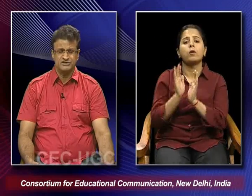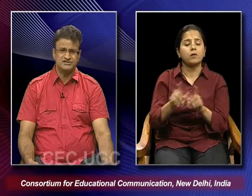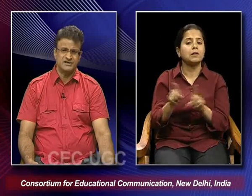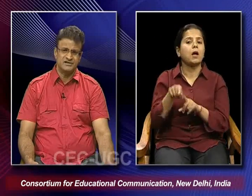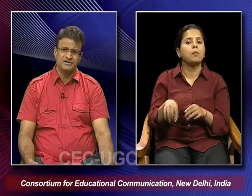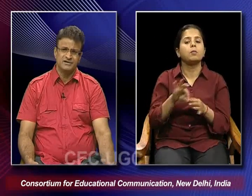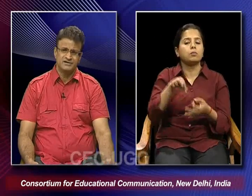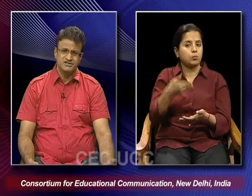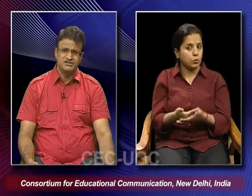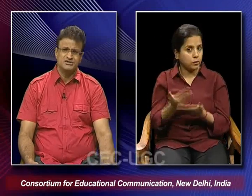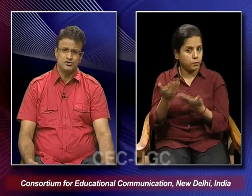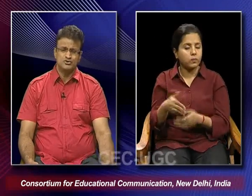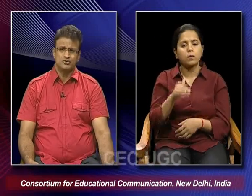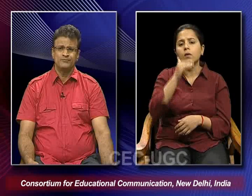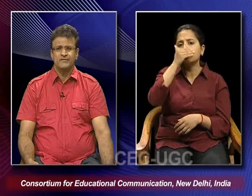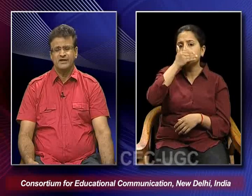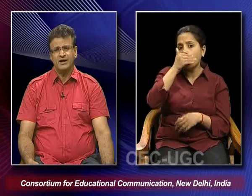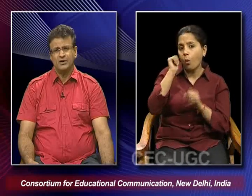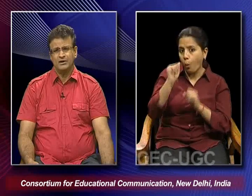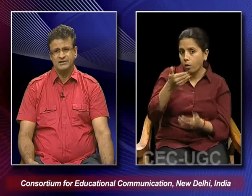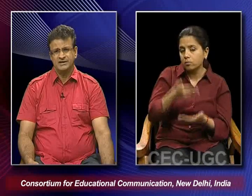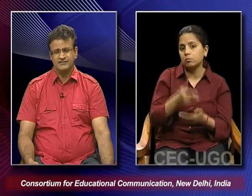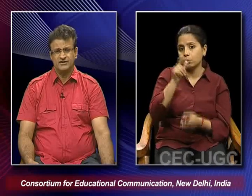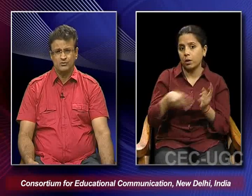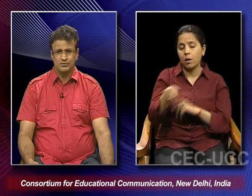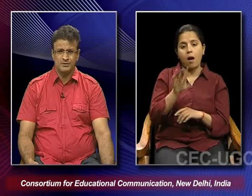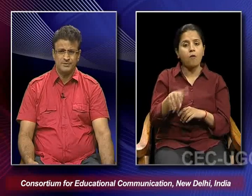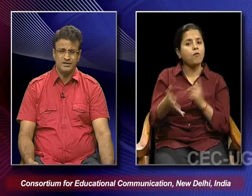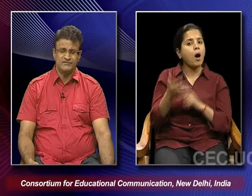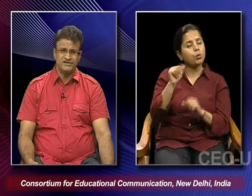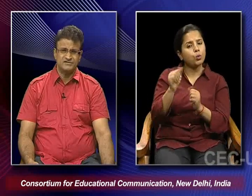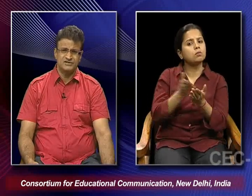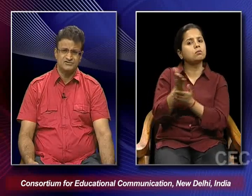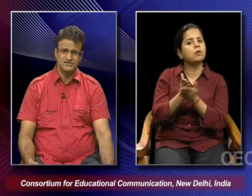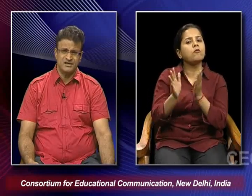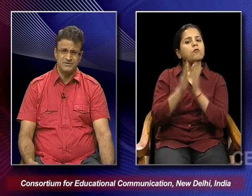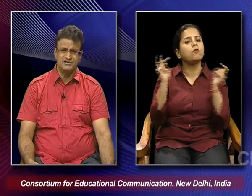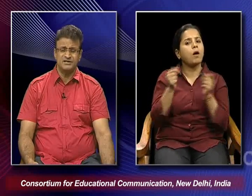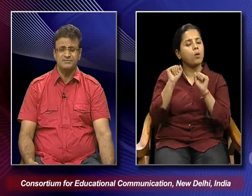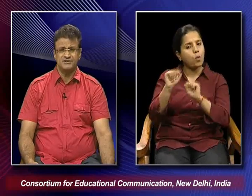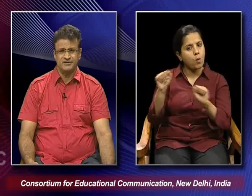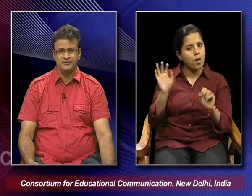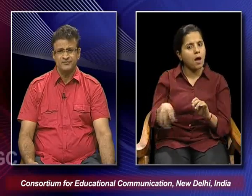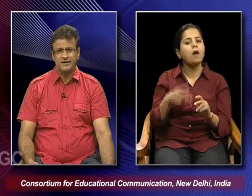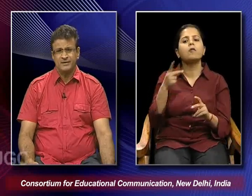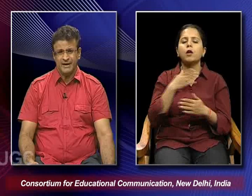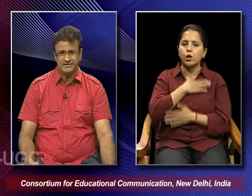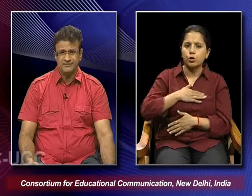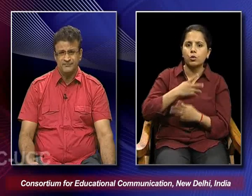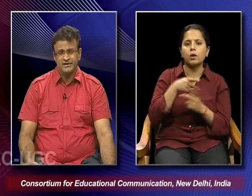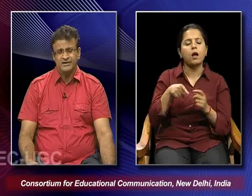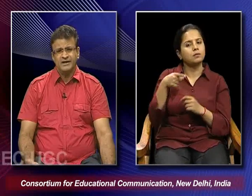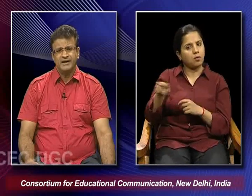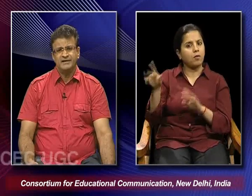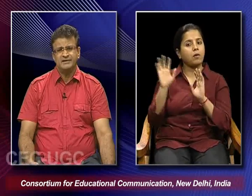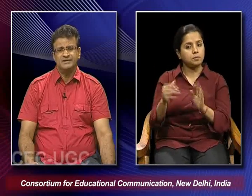Buddhists and Jains also and how they have their own particular festivals which are being celebrated by them.